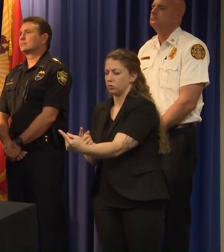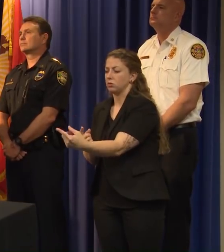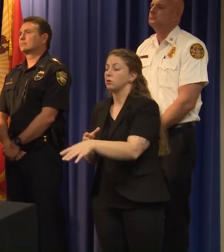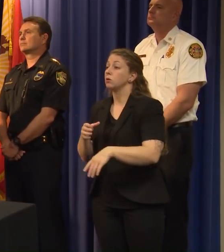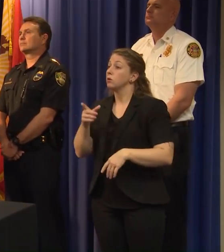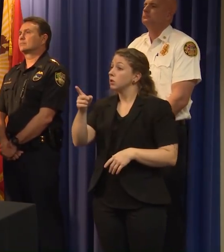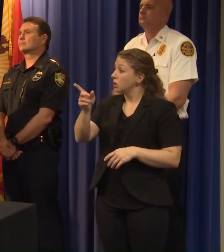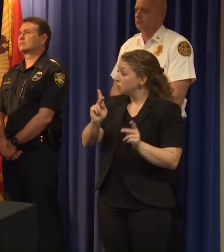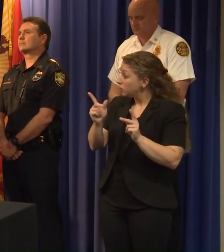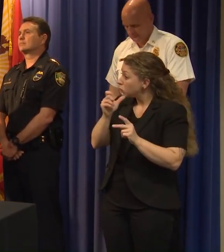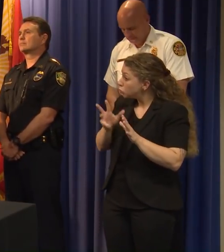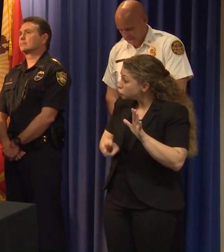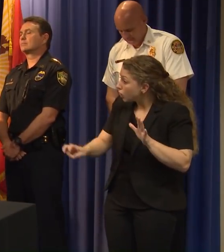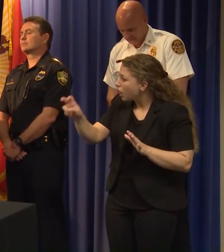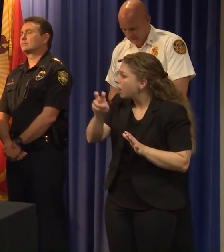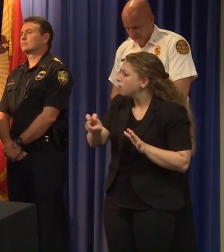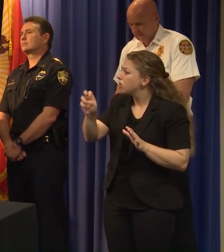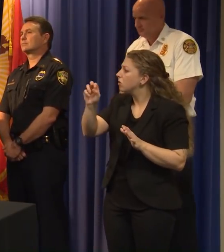Uh,